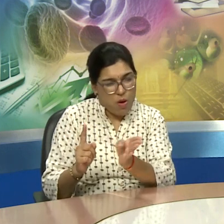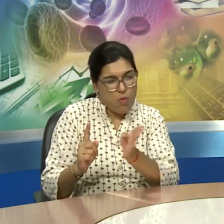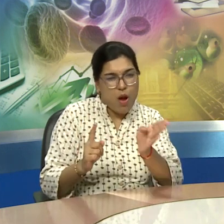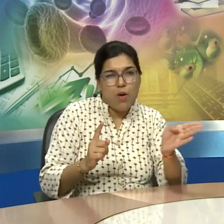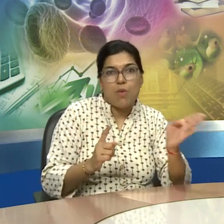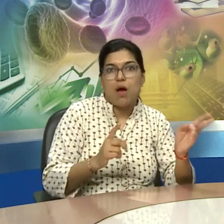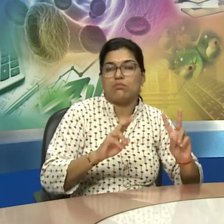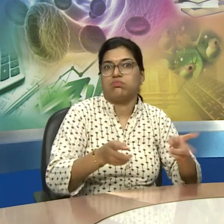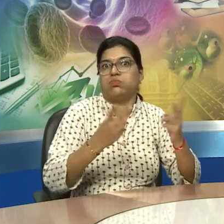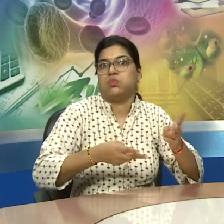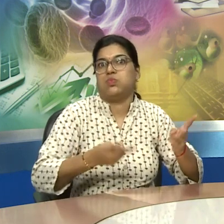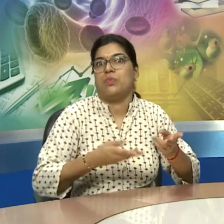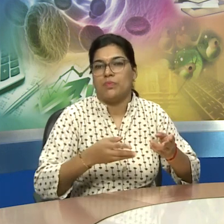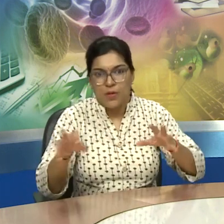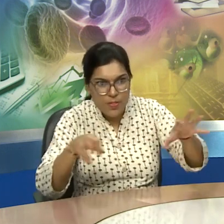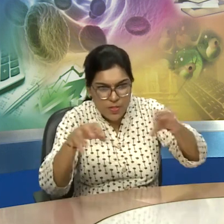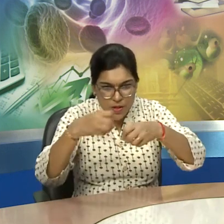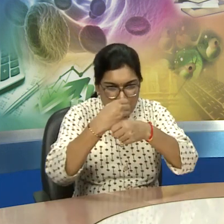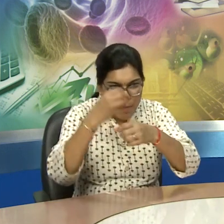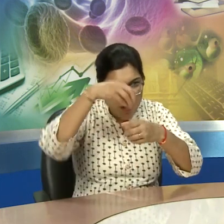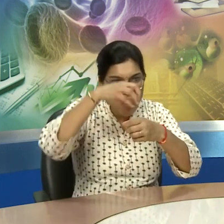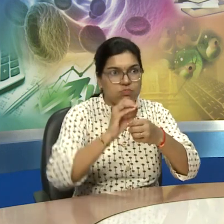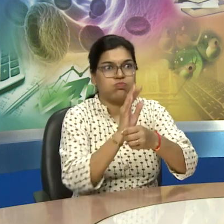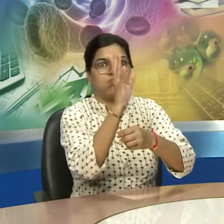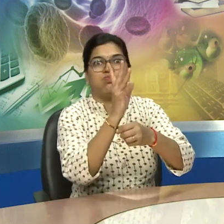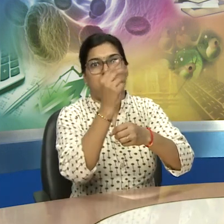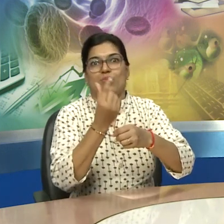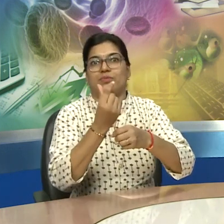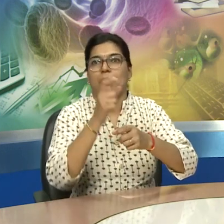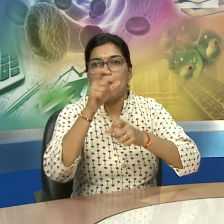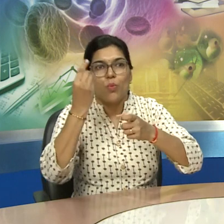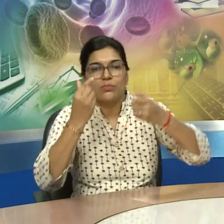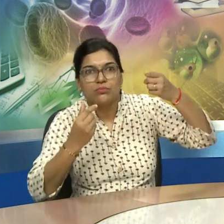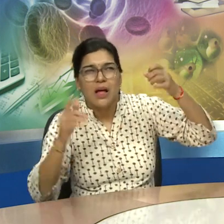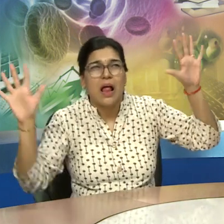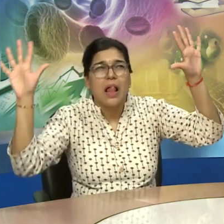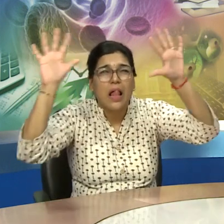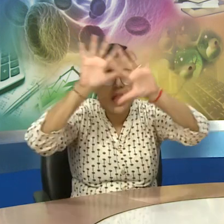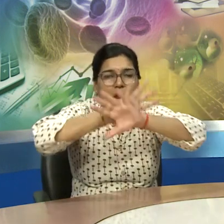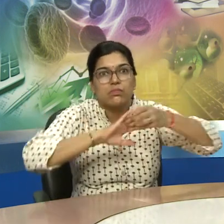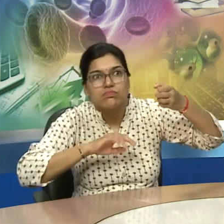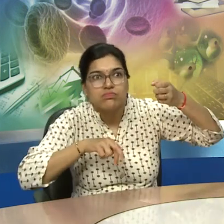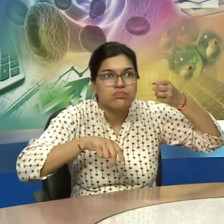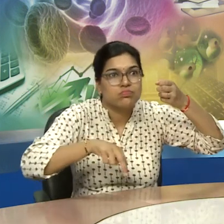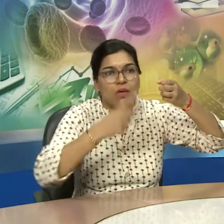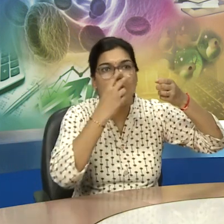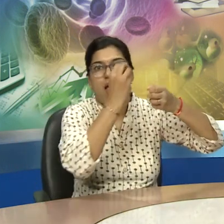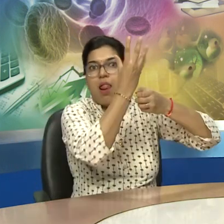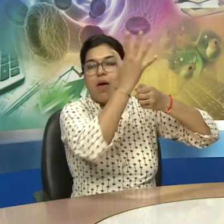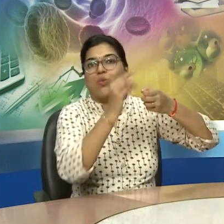was this is this only the one way but at that time they used to use different ways